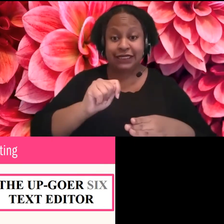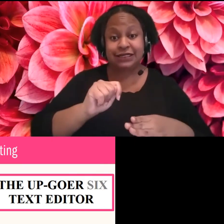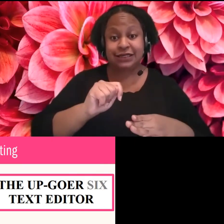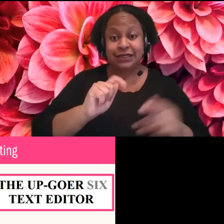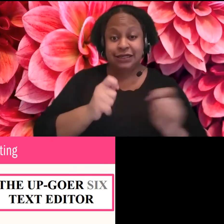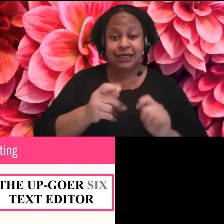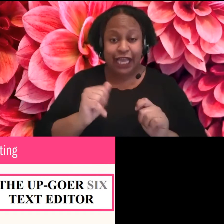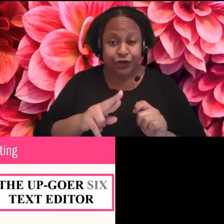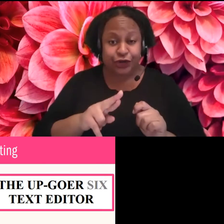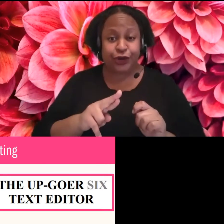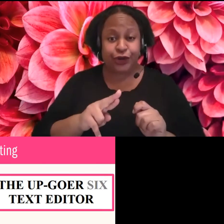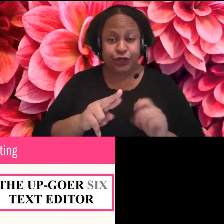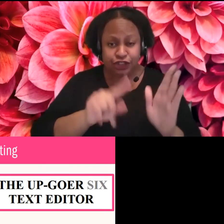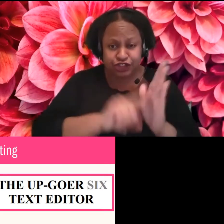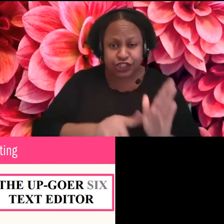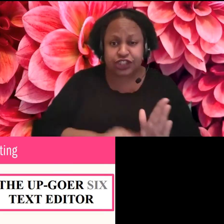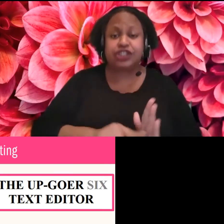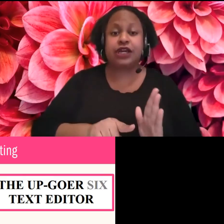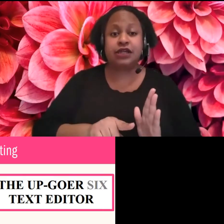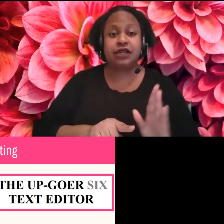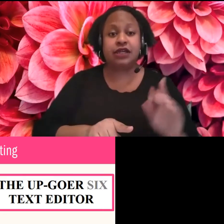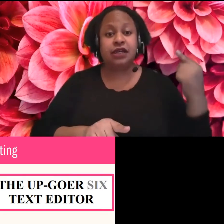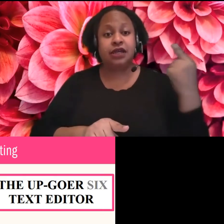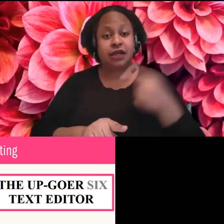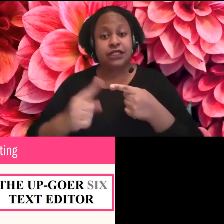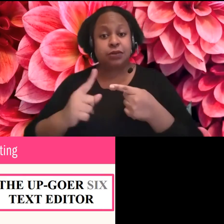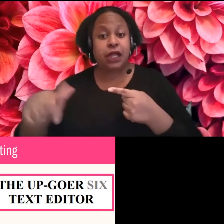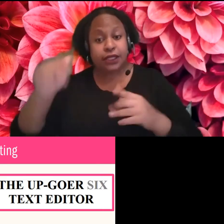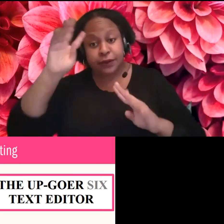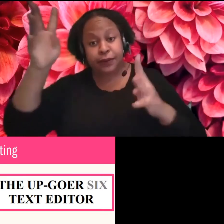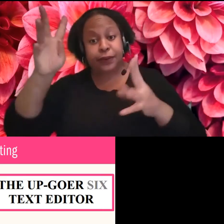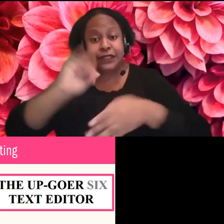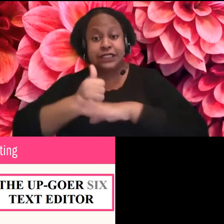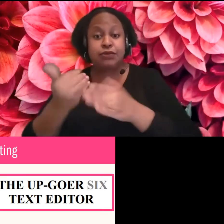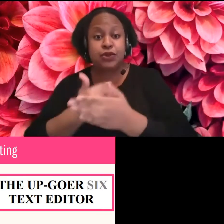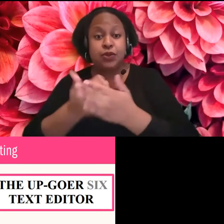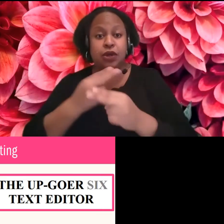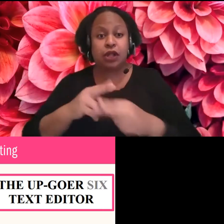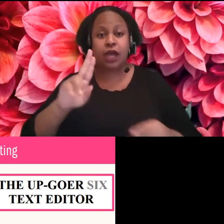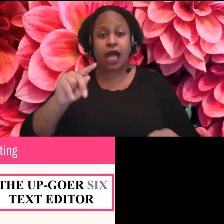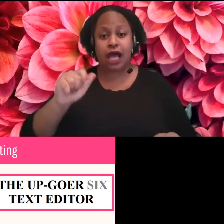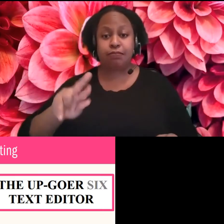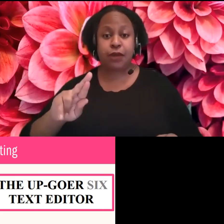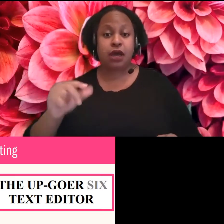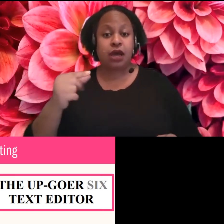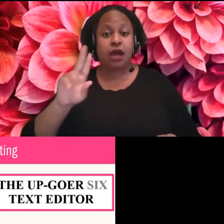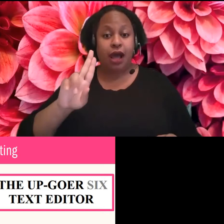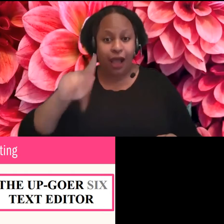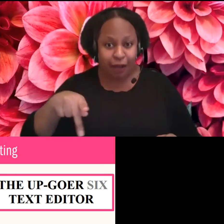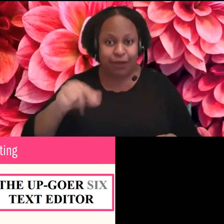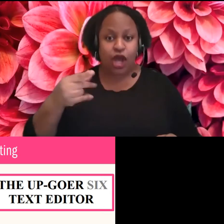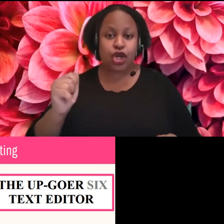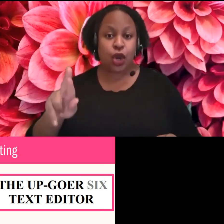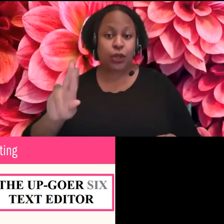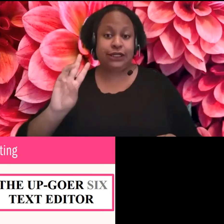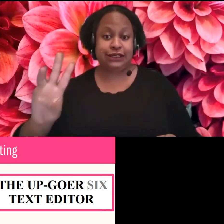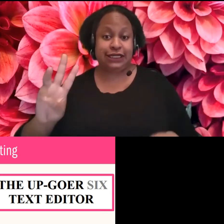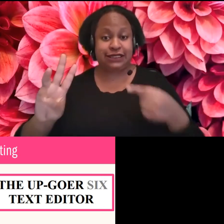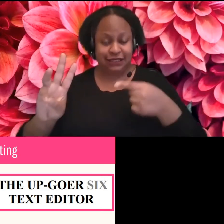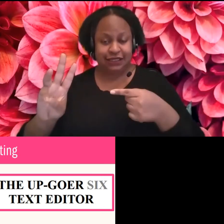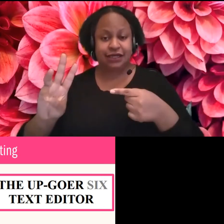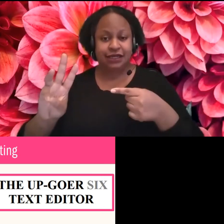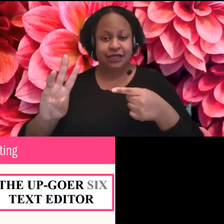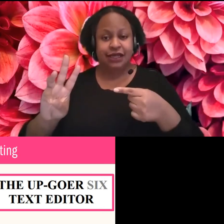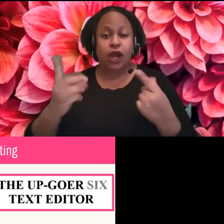what UpGoer 6 does is it checks how common words are by color coding them. You can also click on them and see. So it